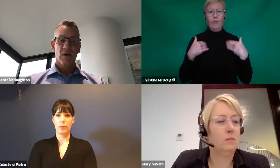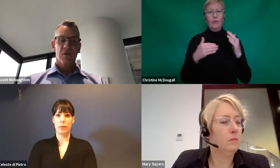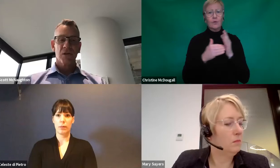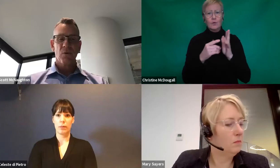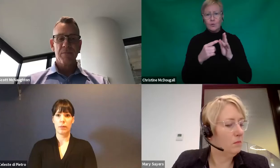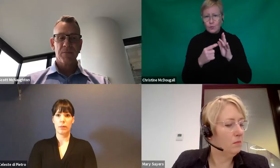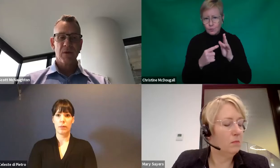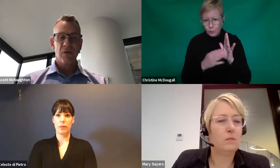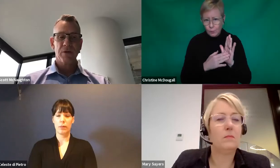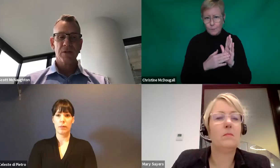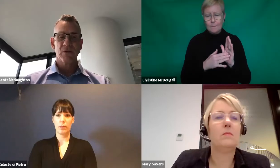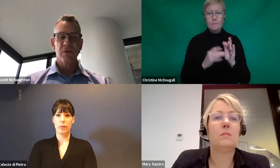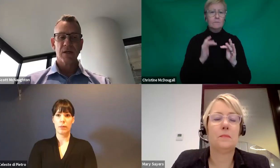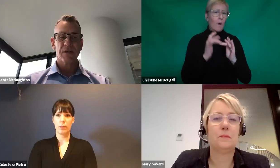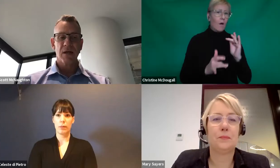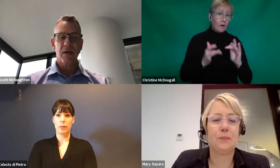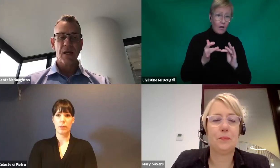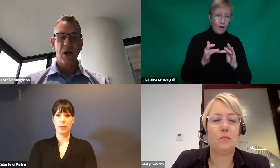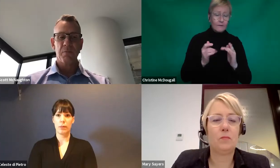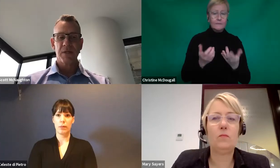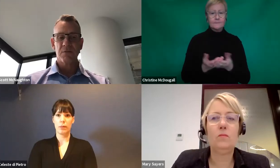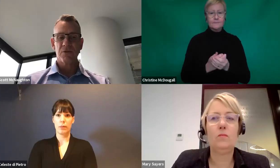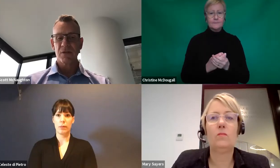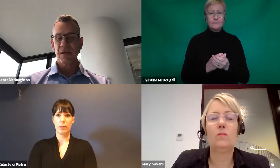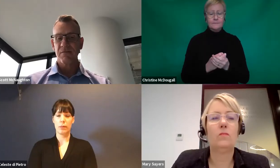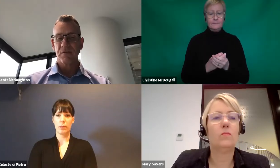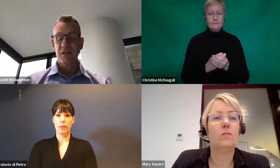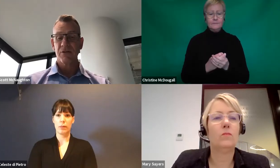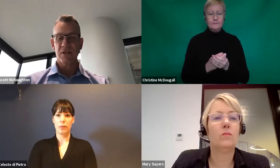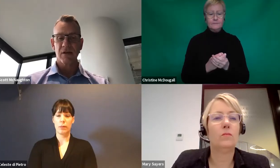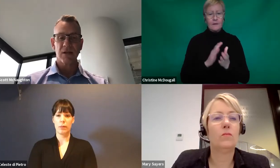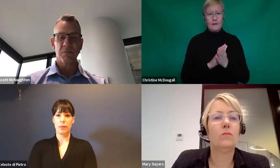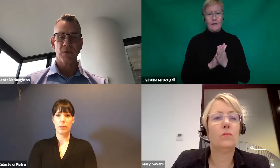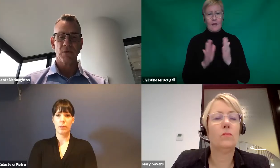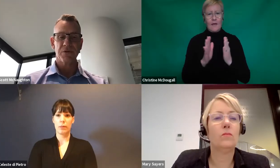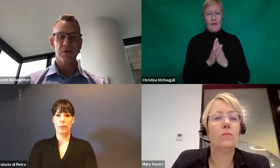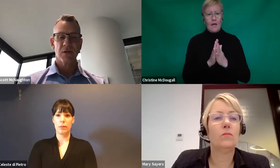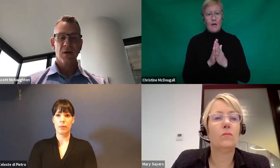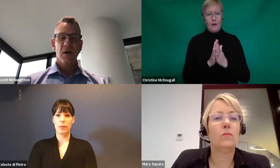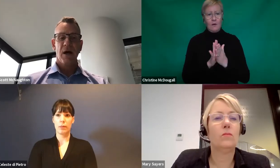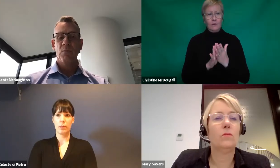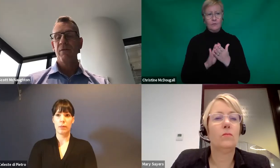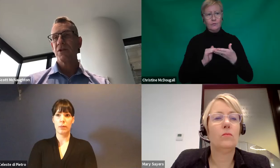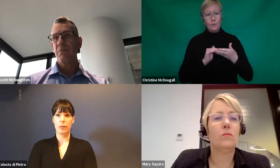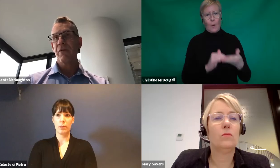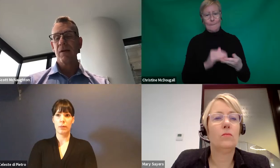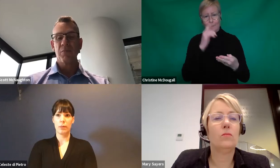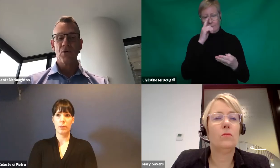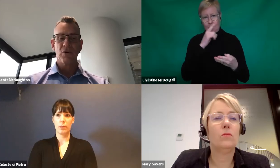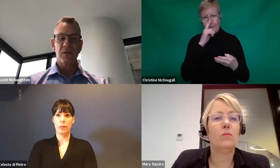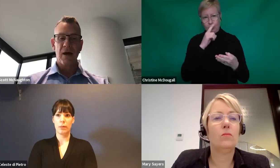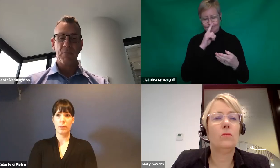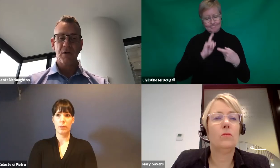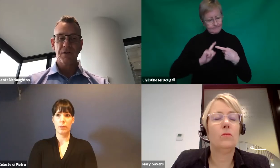So in order to do this and help participants receive, continue to receive their supports, we've temporarily